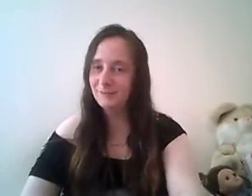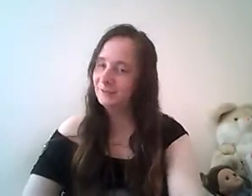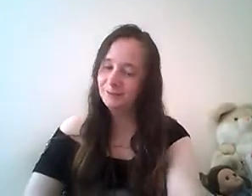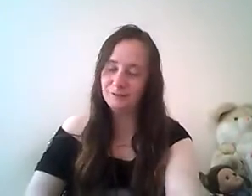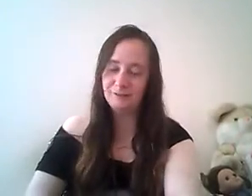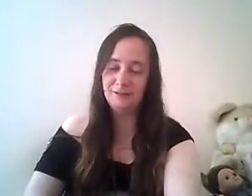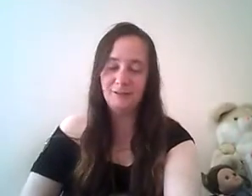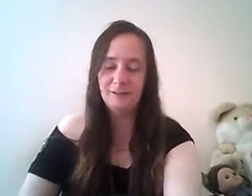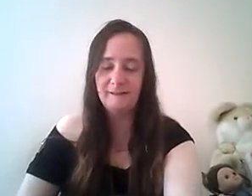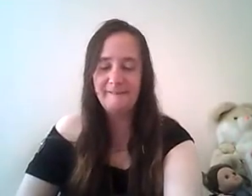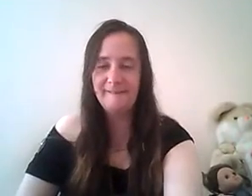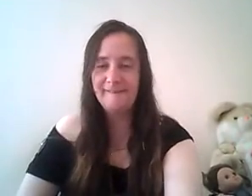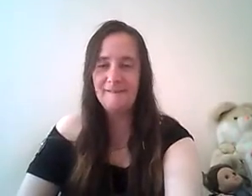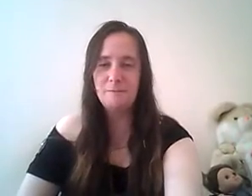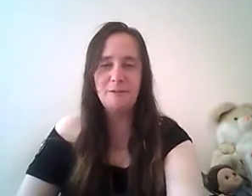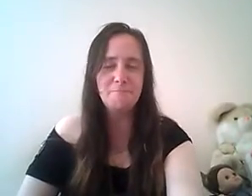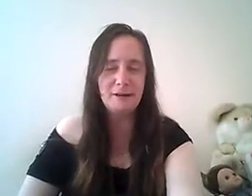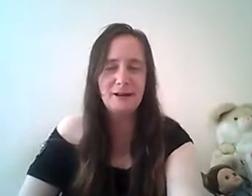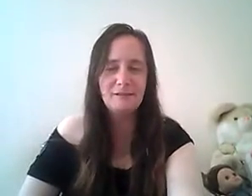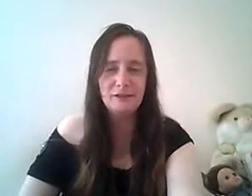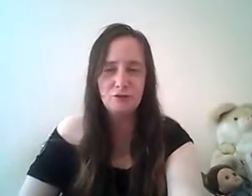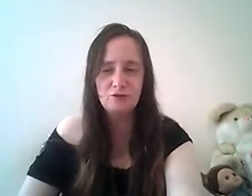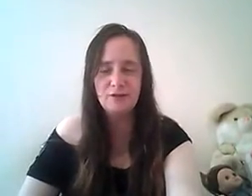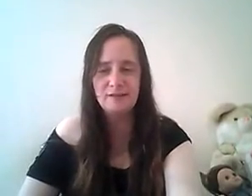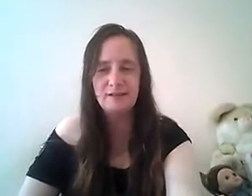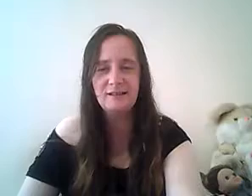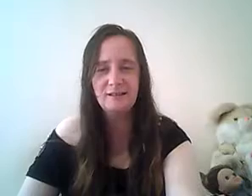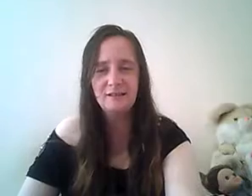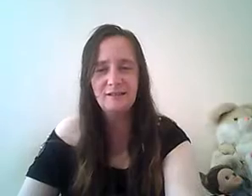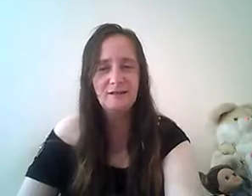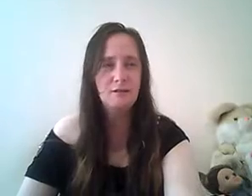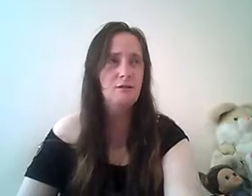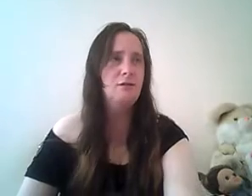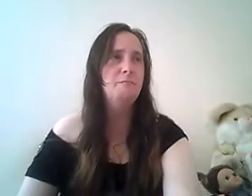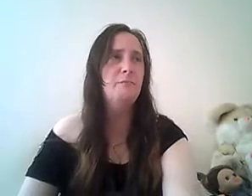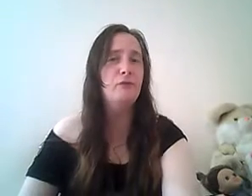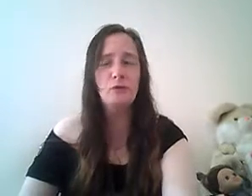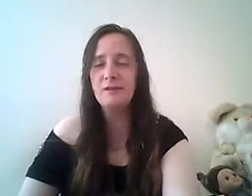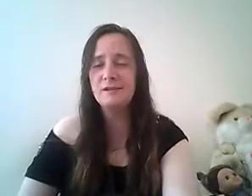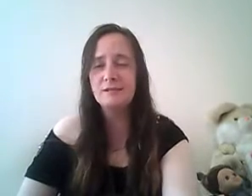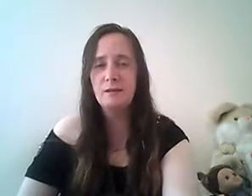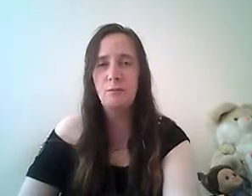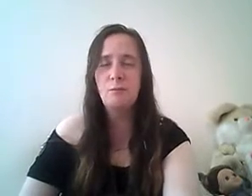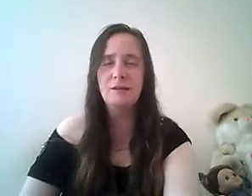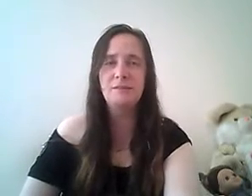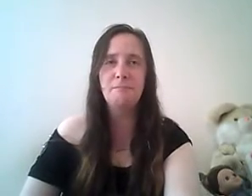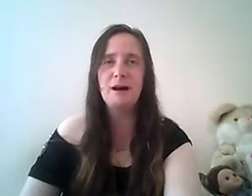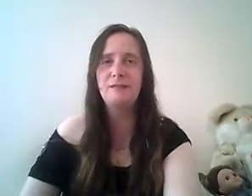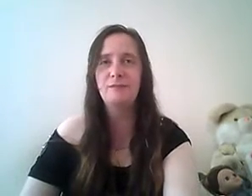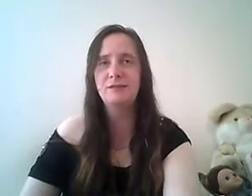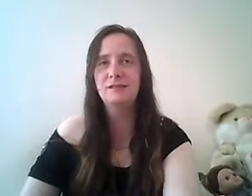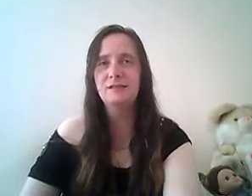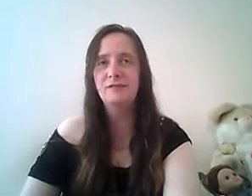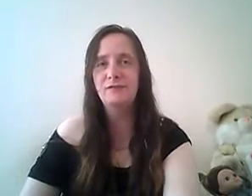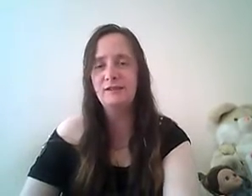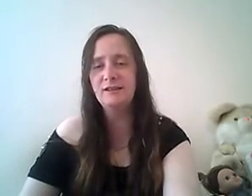oh then brad just raised the kid before all of this we'll make us packed for for dina